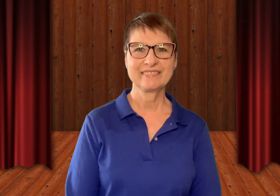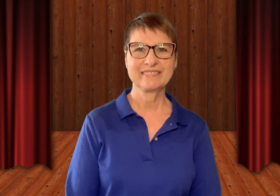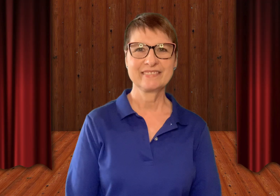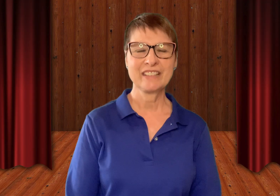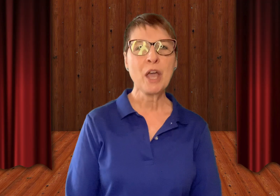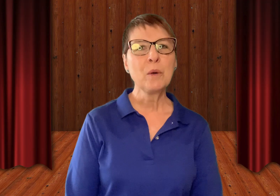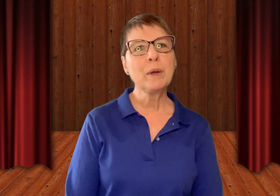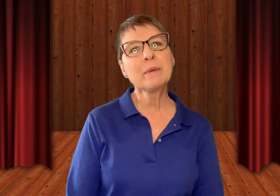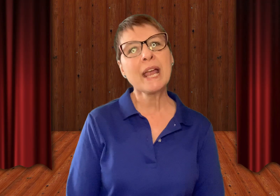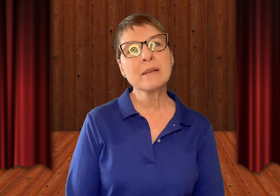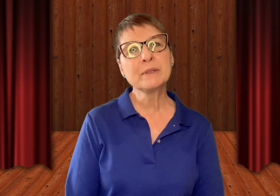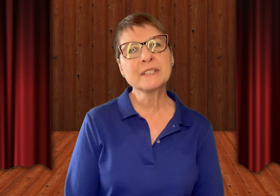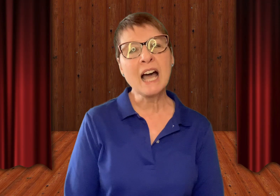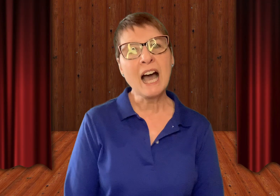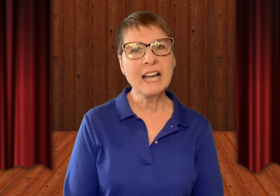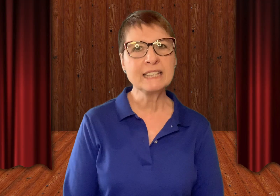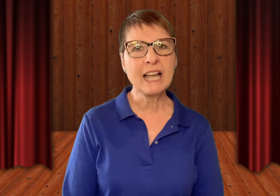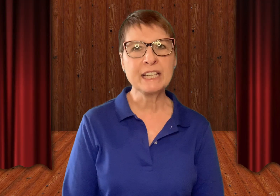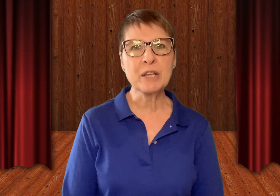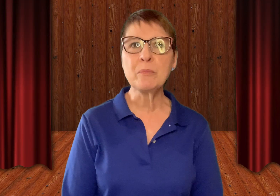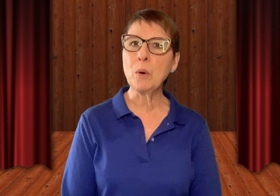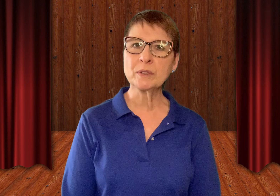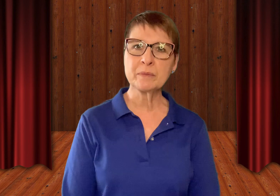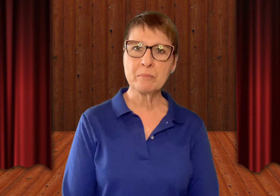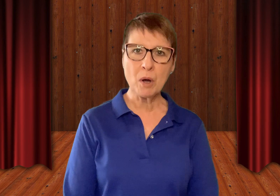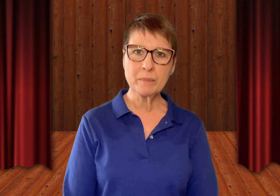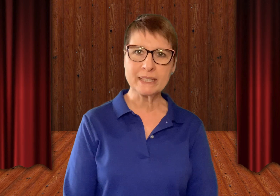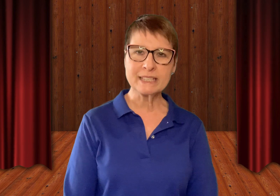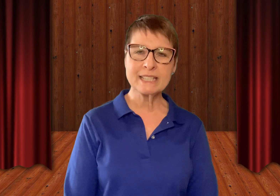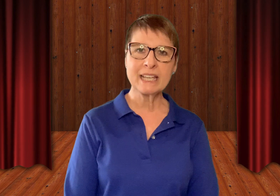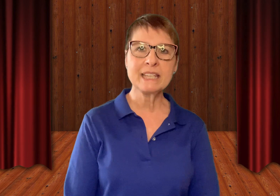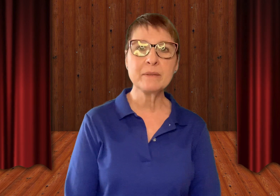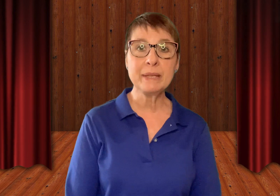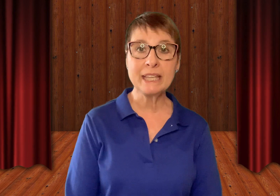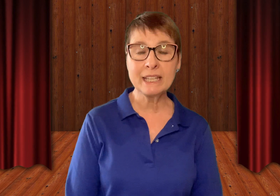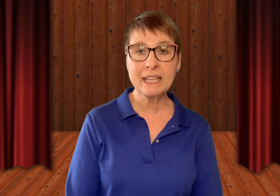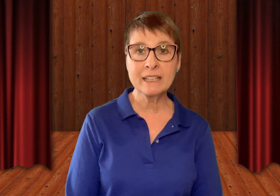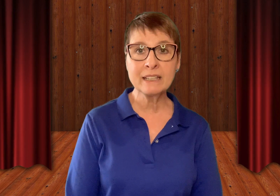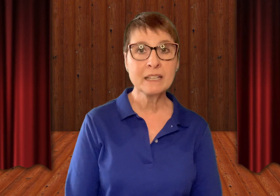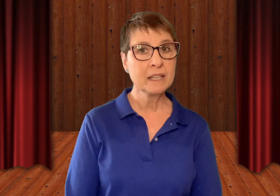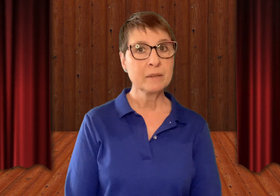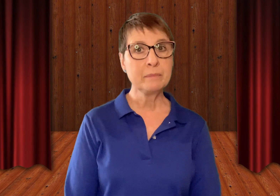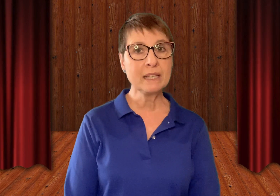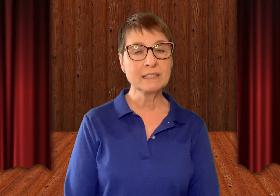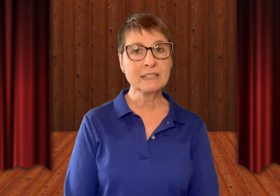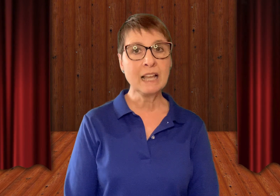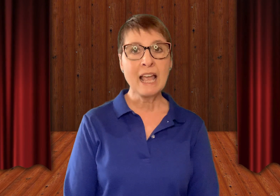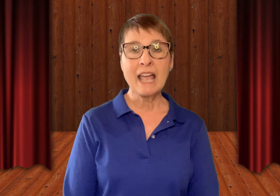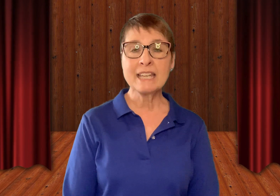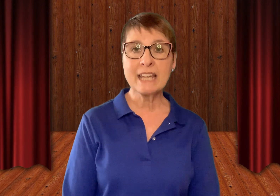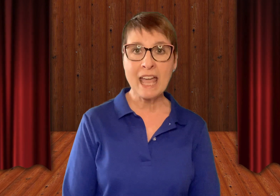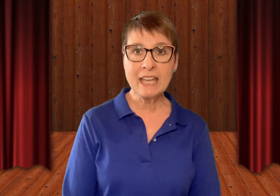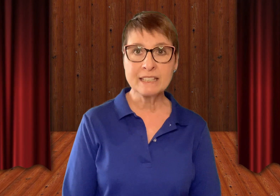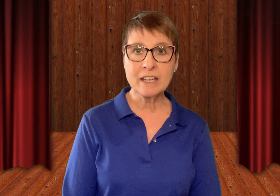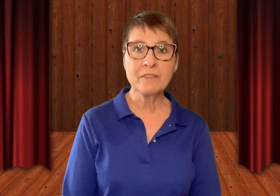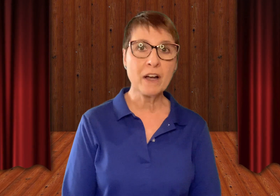We were able to highlight important moments in the beginning, middle, and end of our